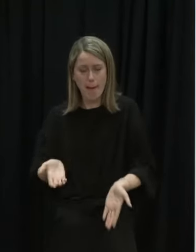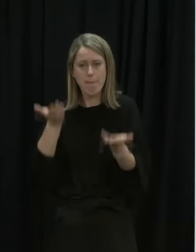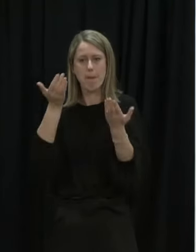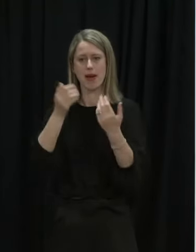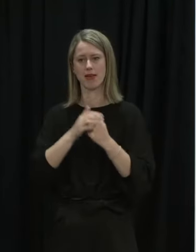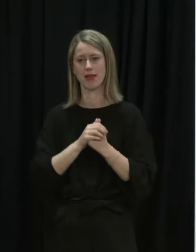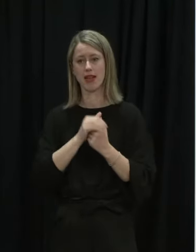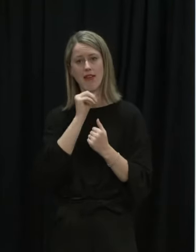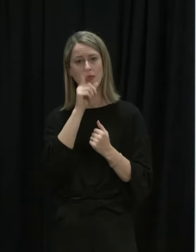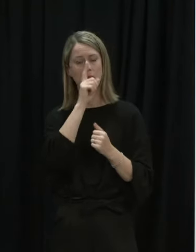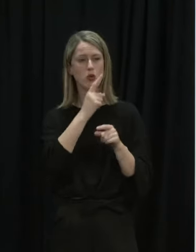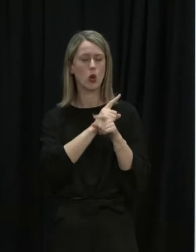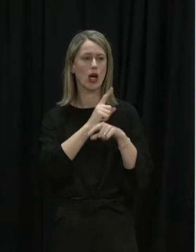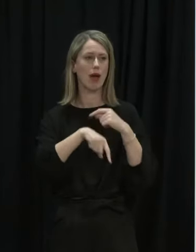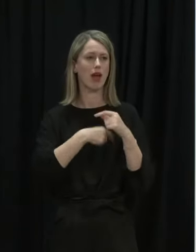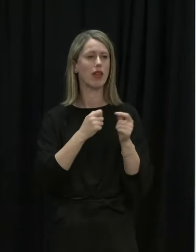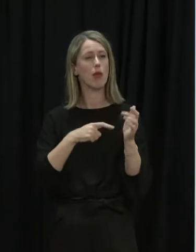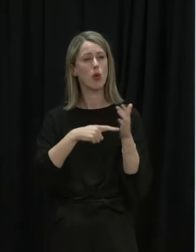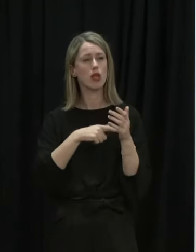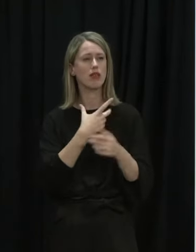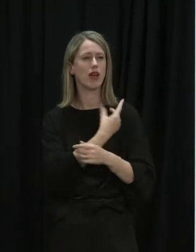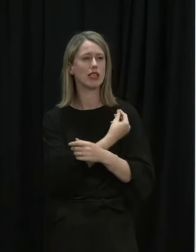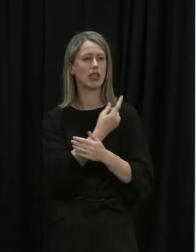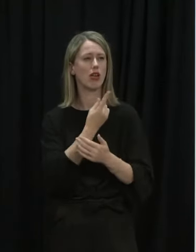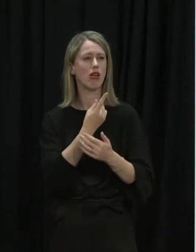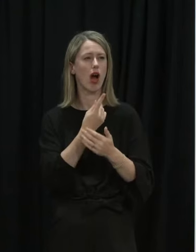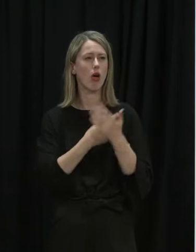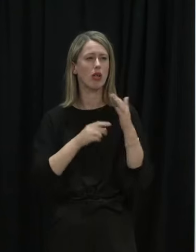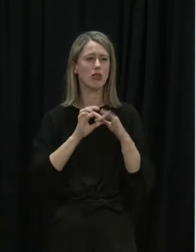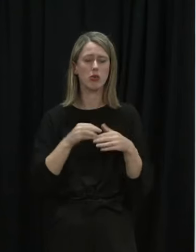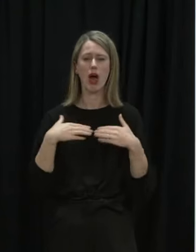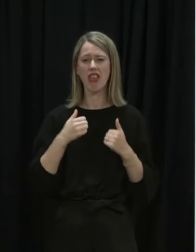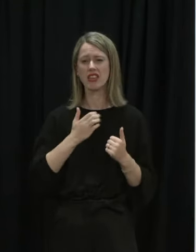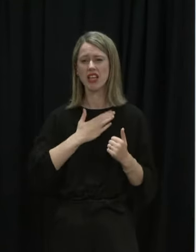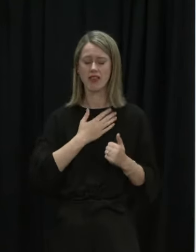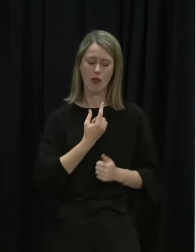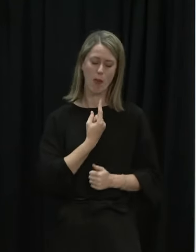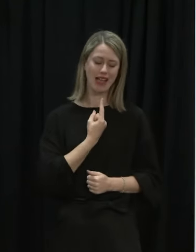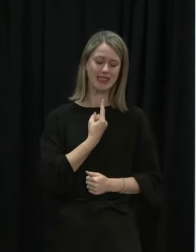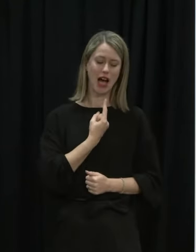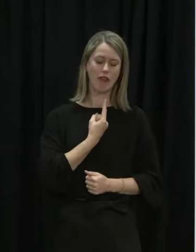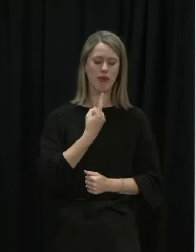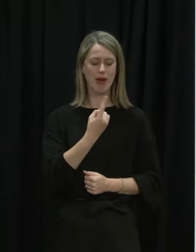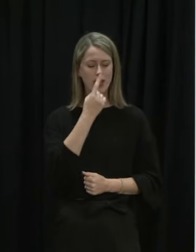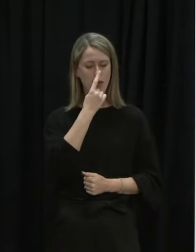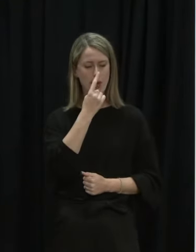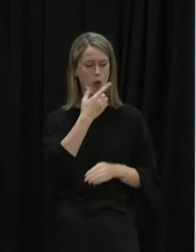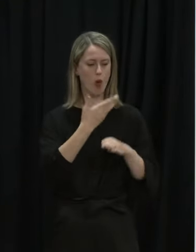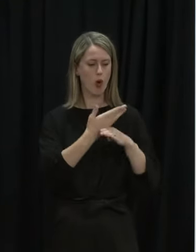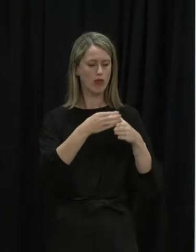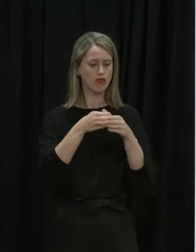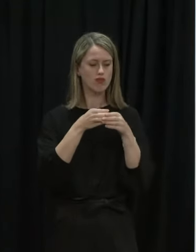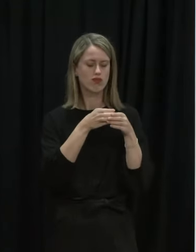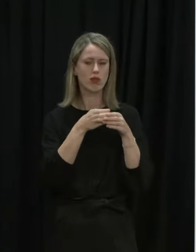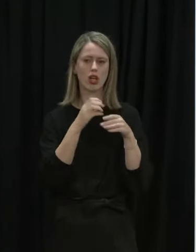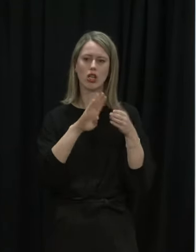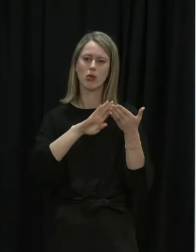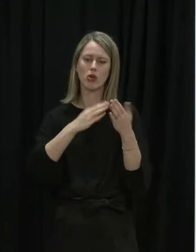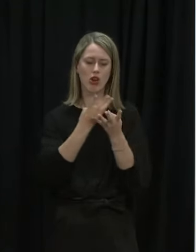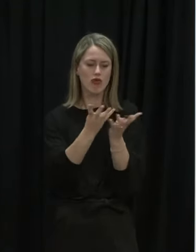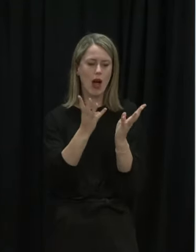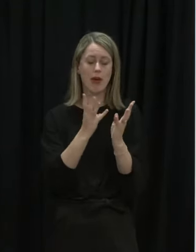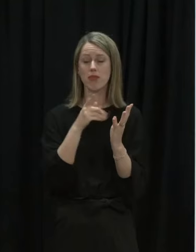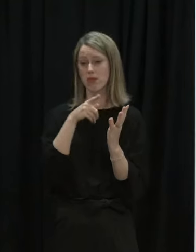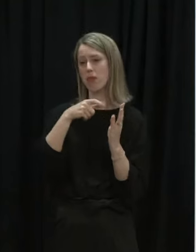more people talking about the importance of it, not just from the health and safety of you individually but the people you work with, the community that you're around